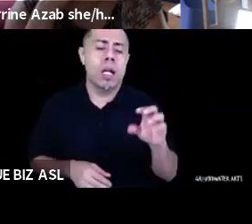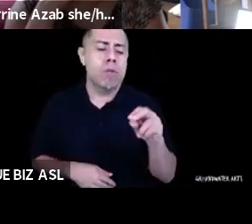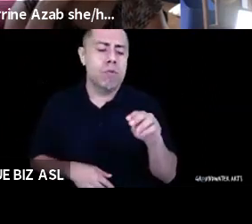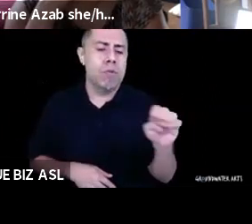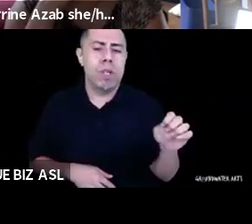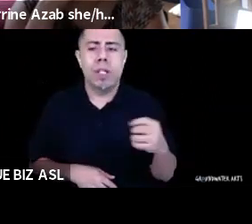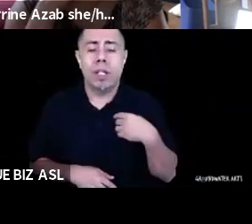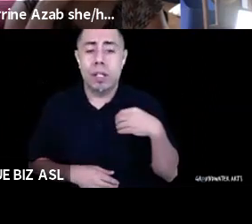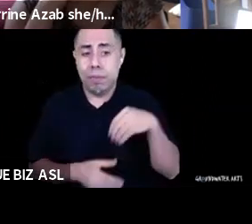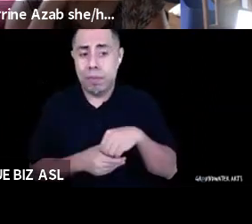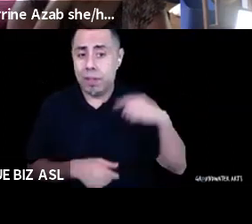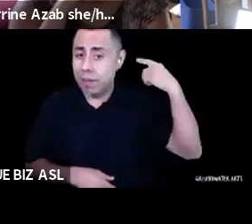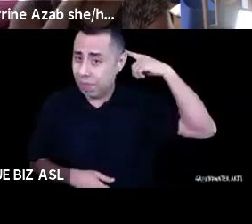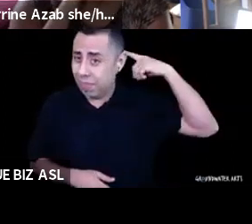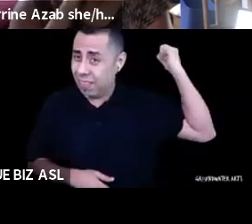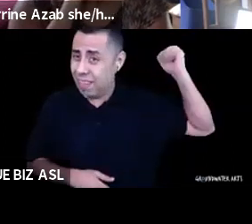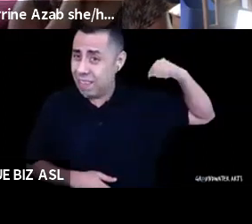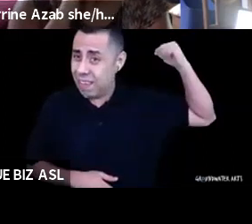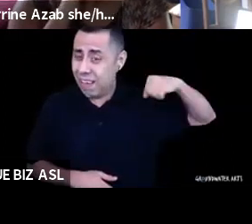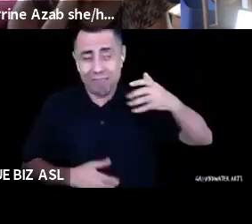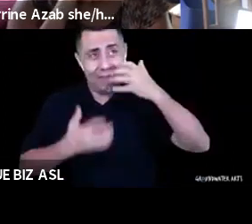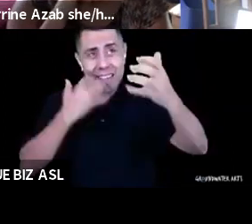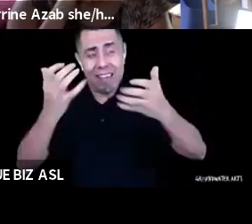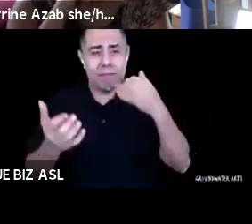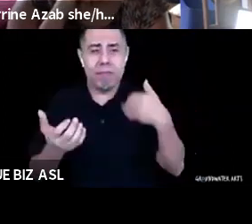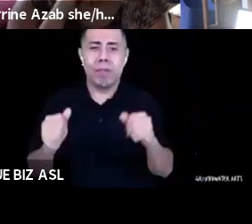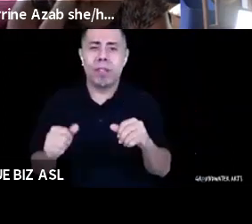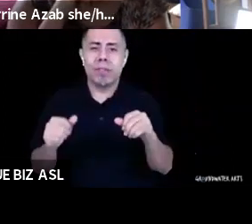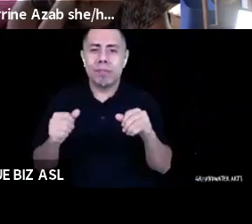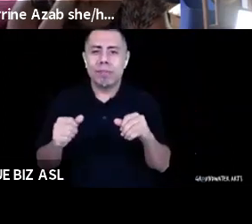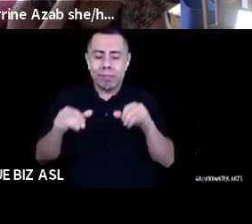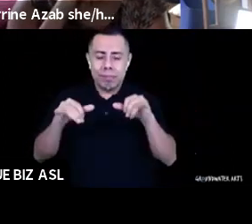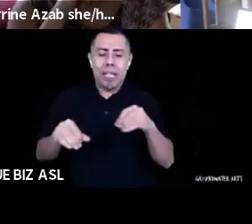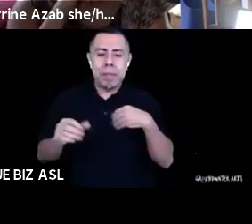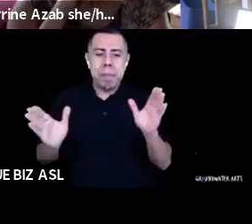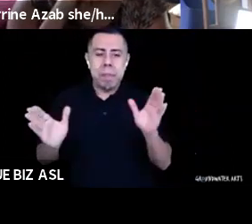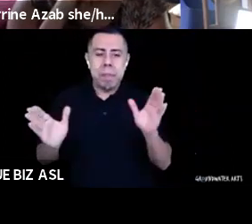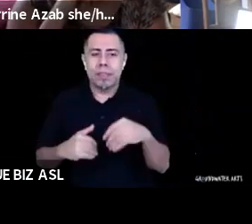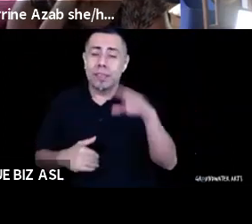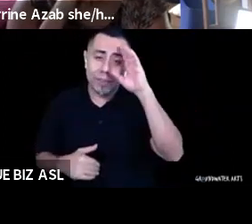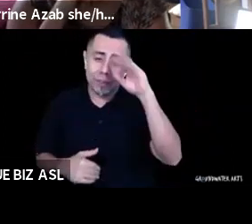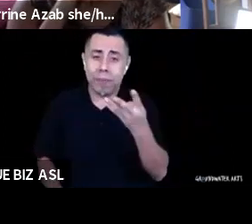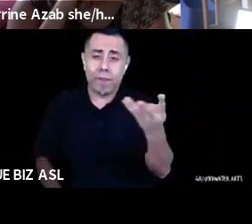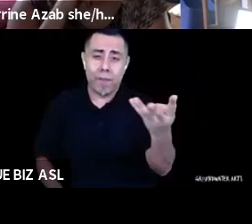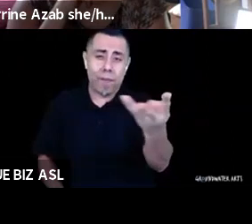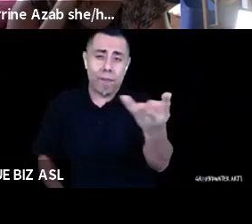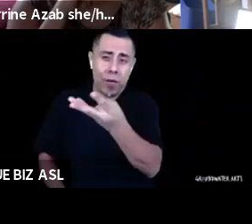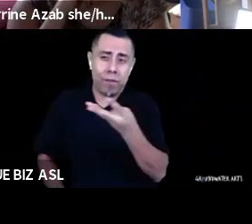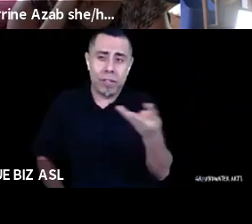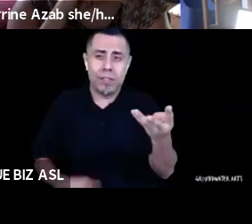I'm just trying to kind of fit in the box. Um, I mean, all four of us have, uh, been in and around, you know, predominantly